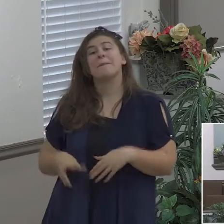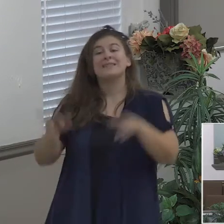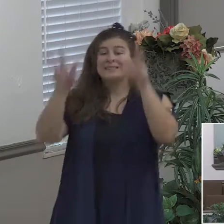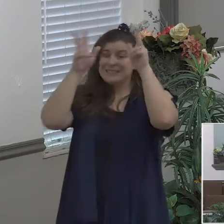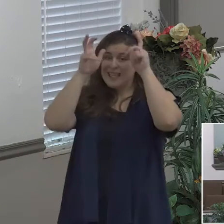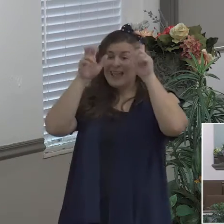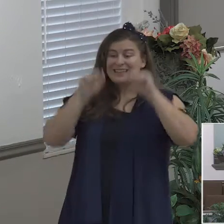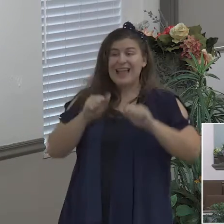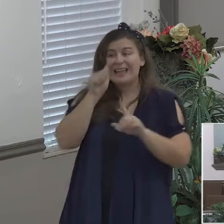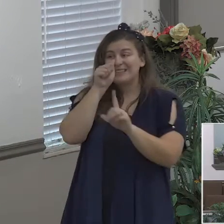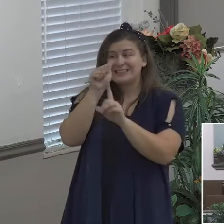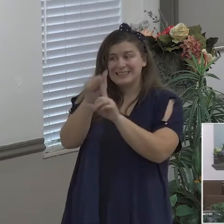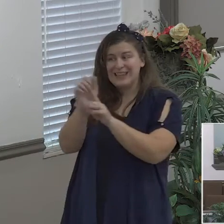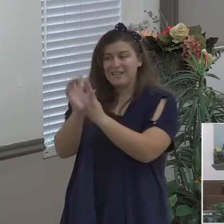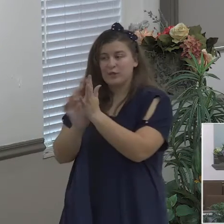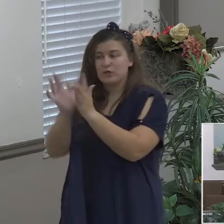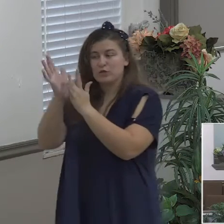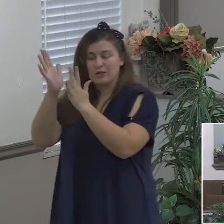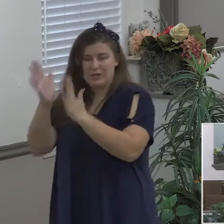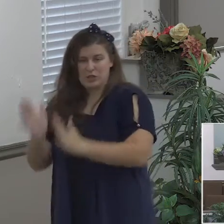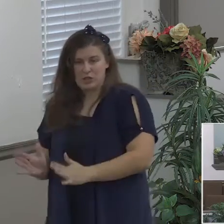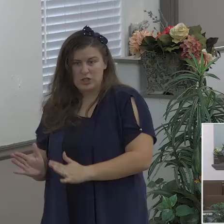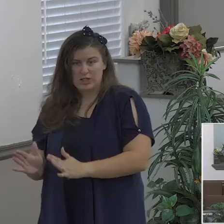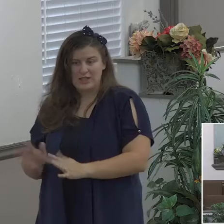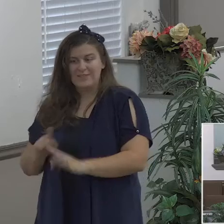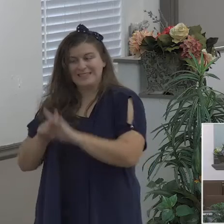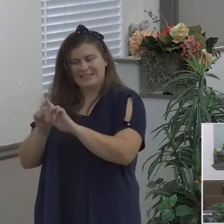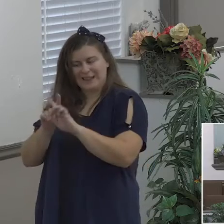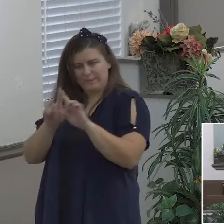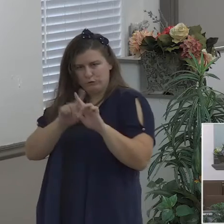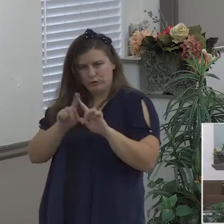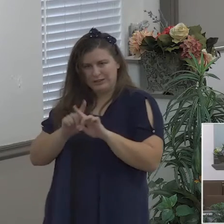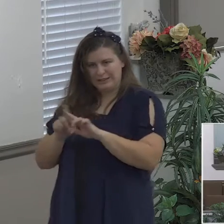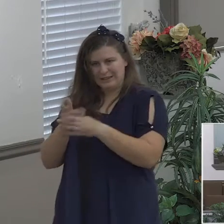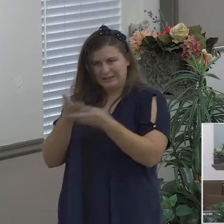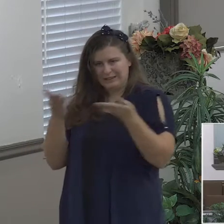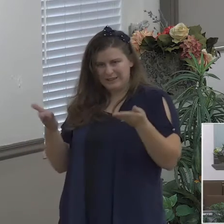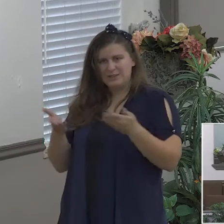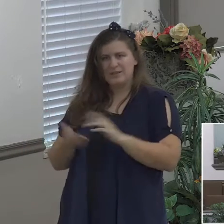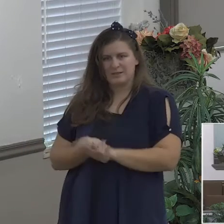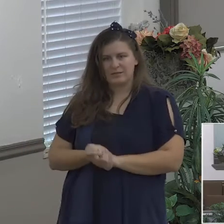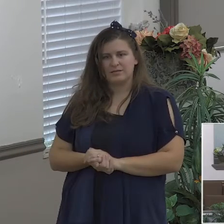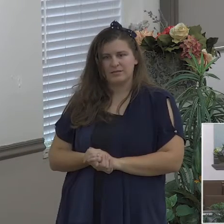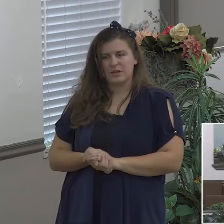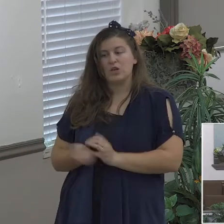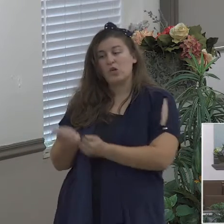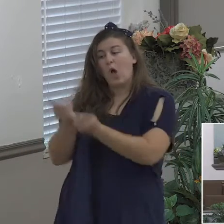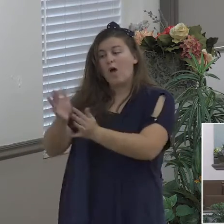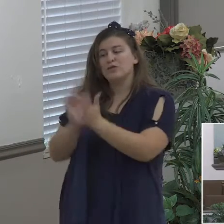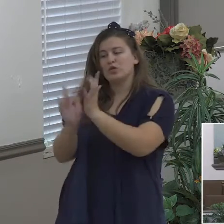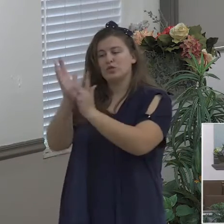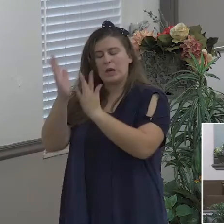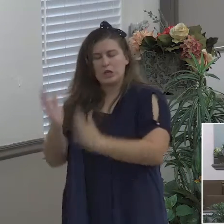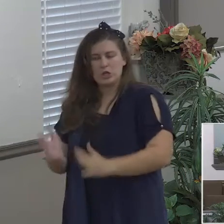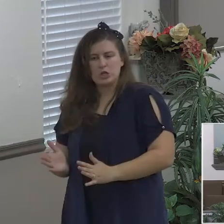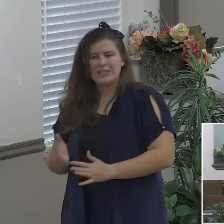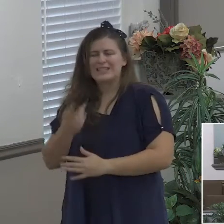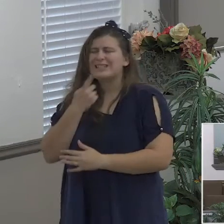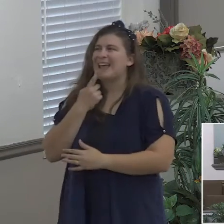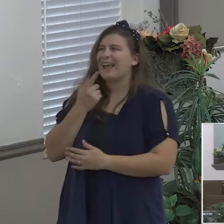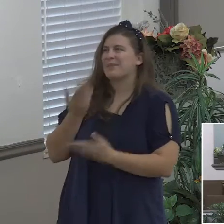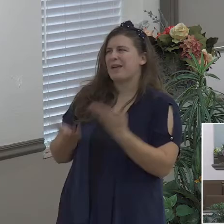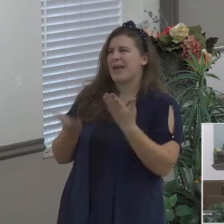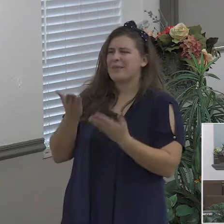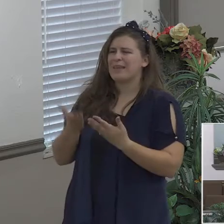he can deceive Christians and make them say to themselves well I'm fine I'm fine